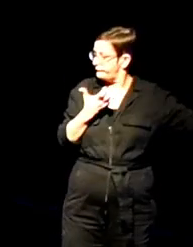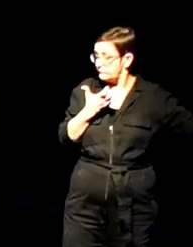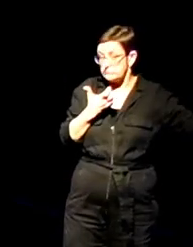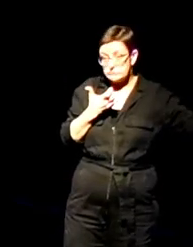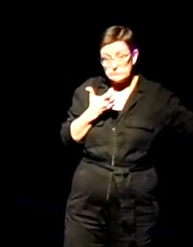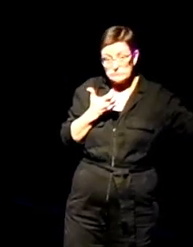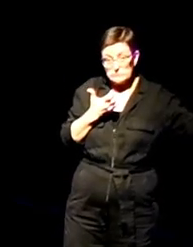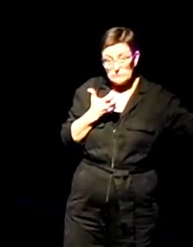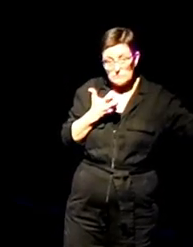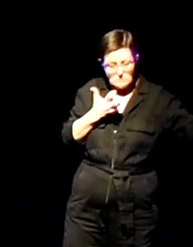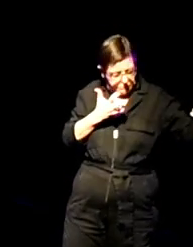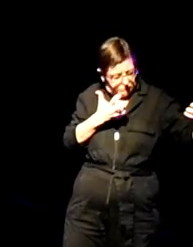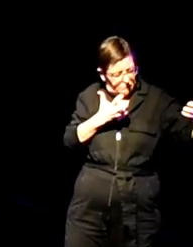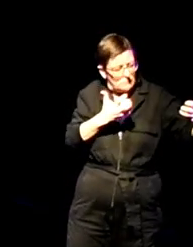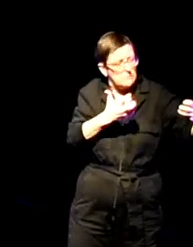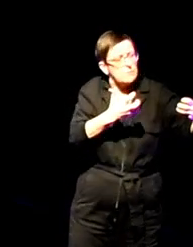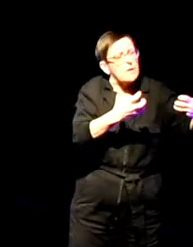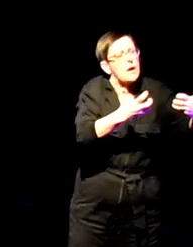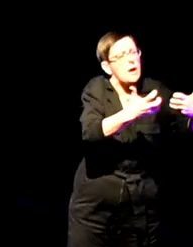of what it's meant to find myself.